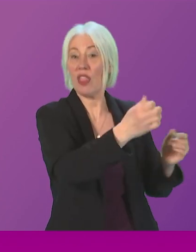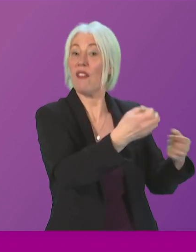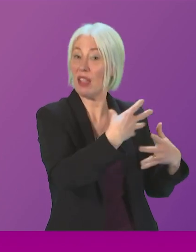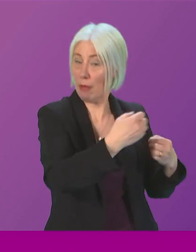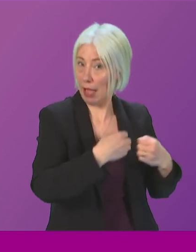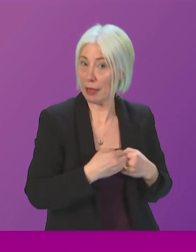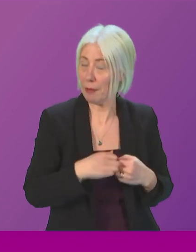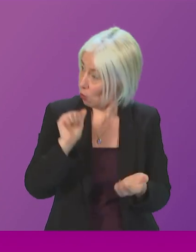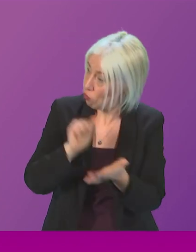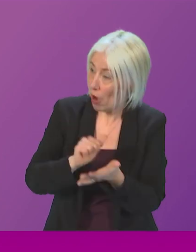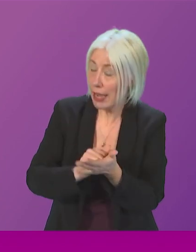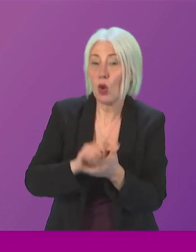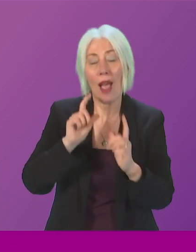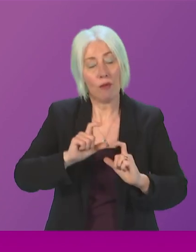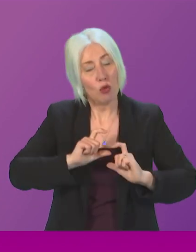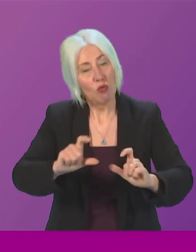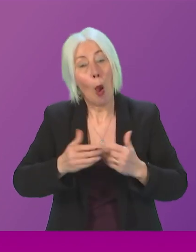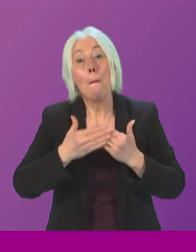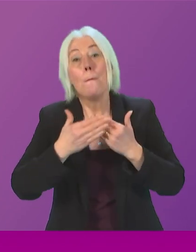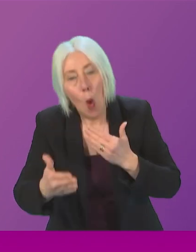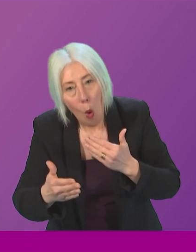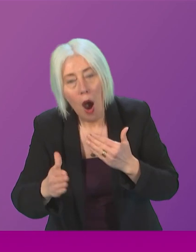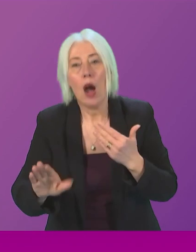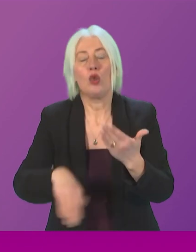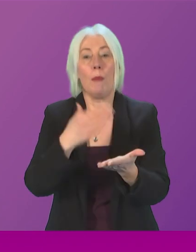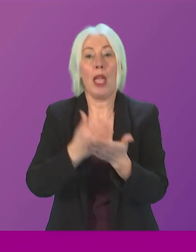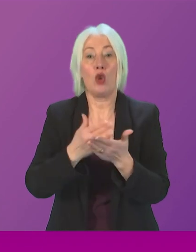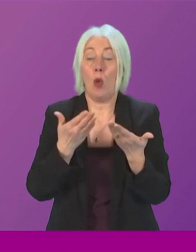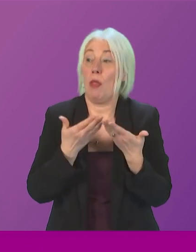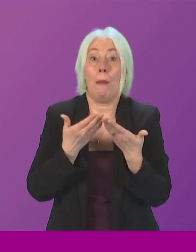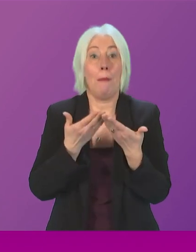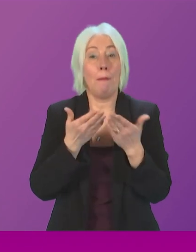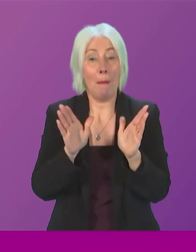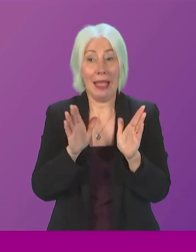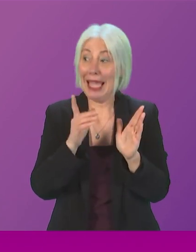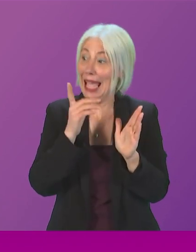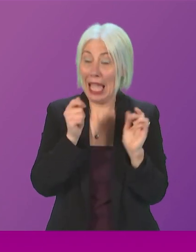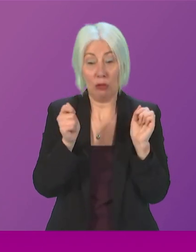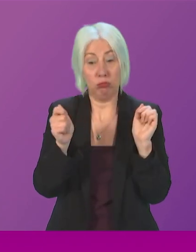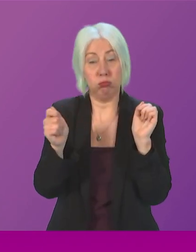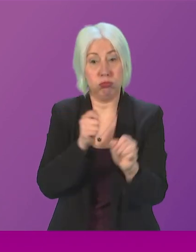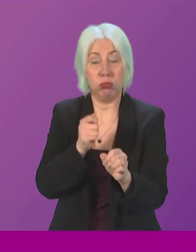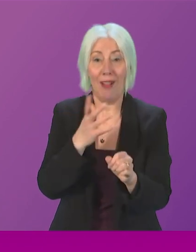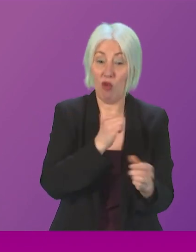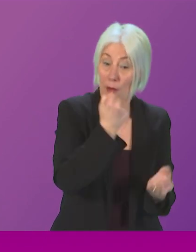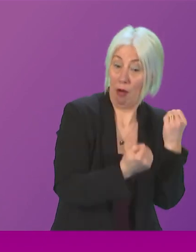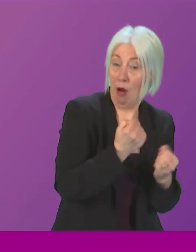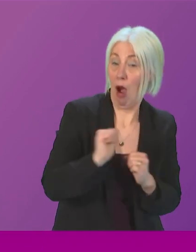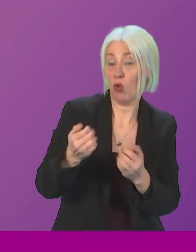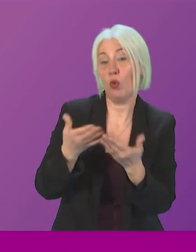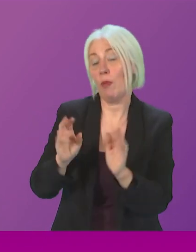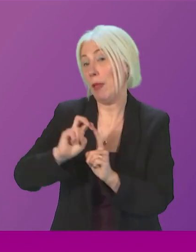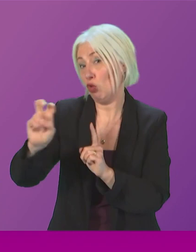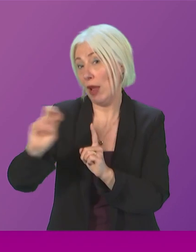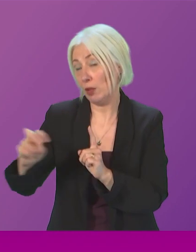absolutely right we do need to continue to do more in order to ensure that model shift happens between car and public transport and that's why I'm really